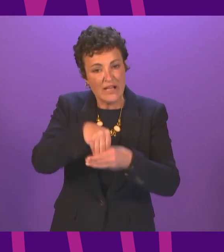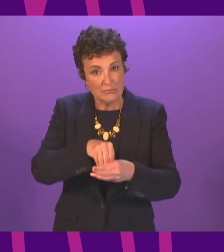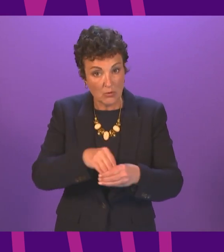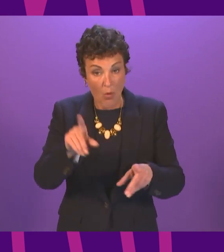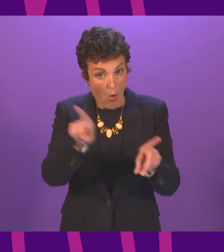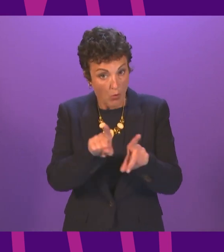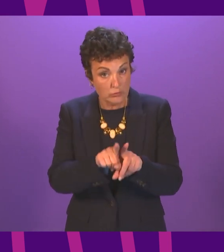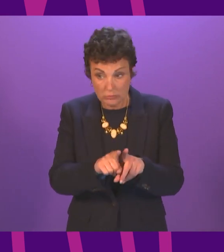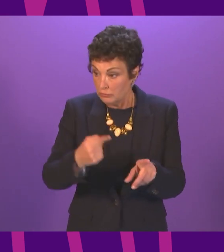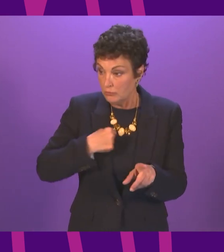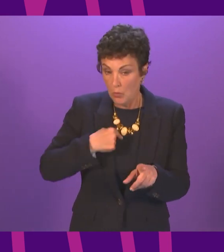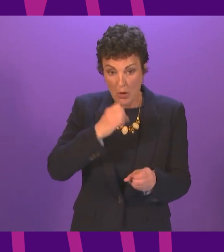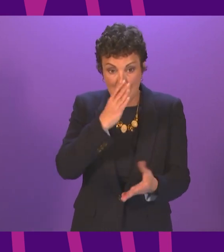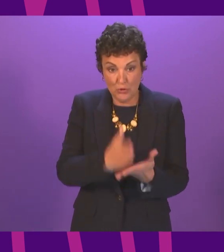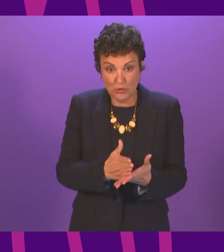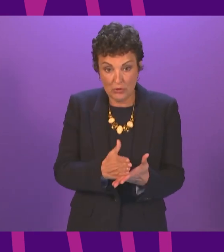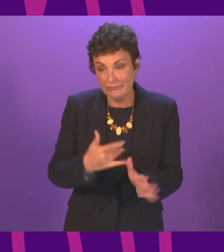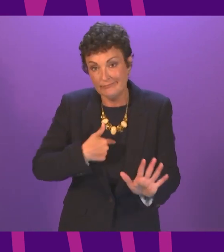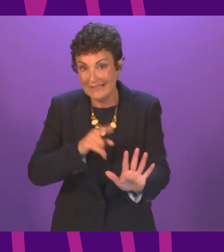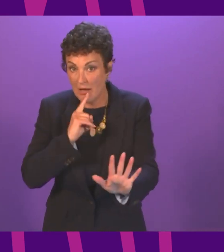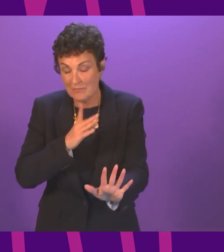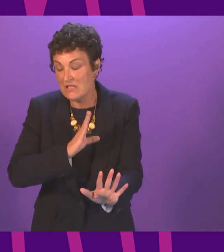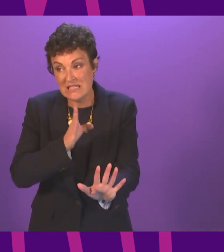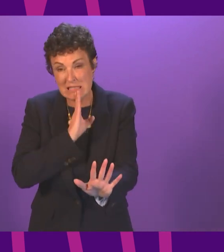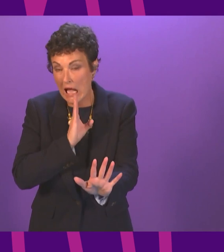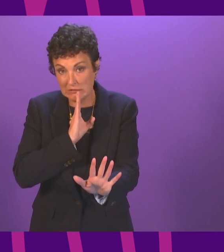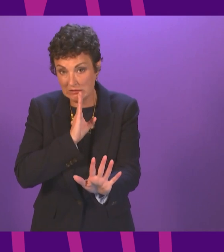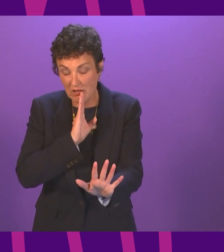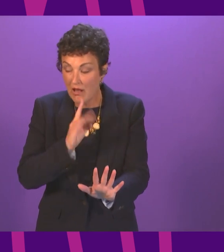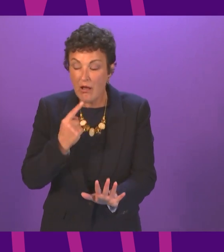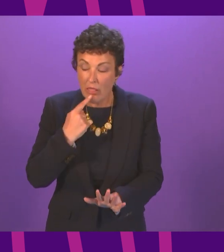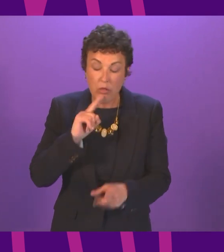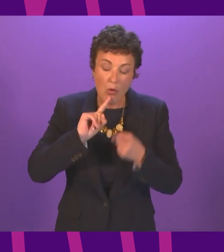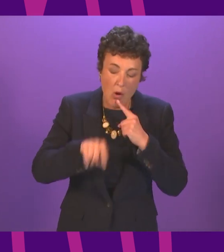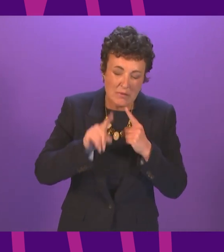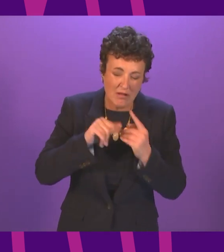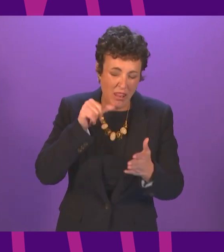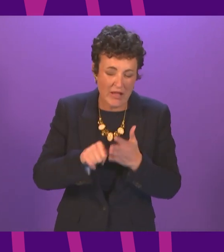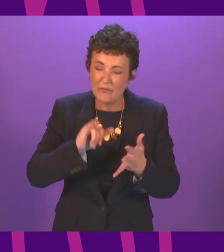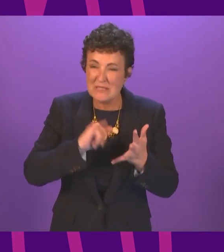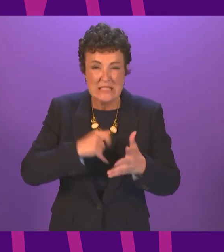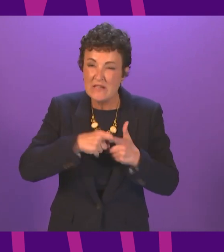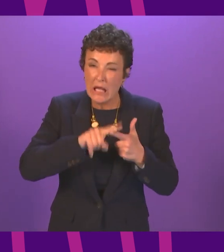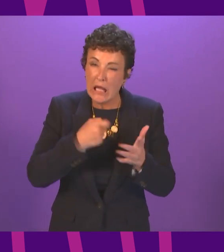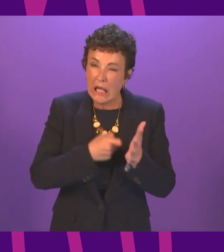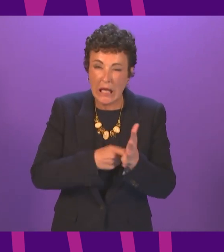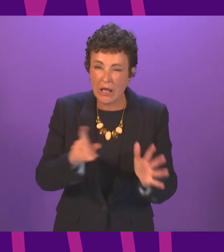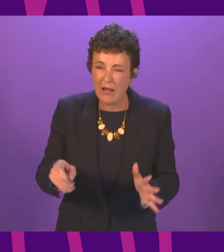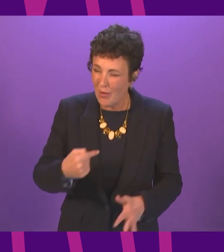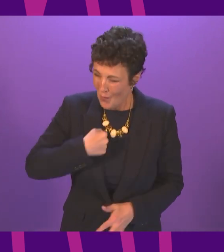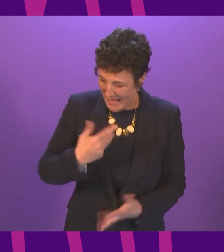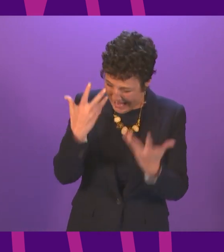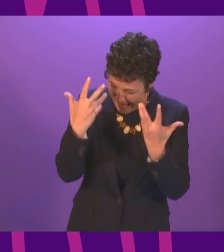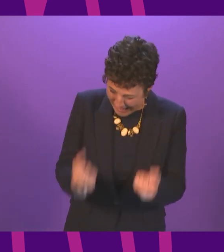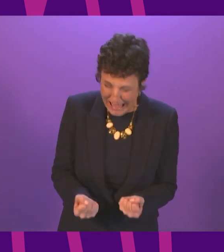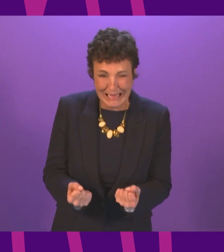our exports which makes sadly the comments and the letter from Stephen Kerr to the UK government even more ridiculous having offices